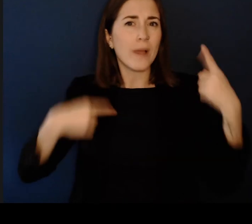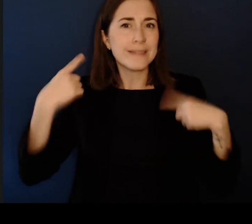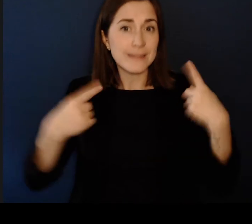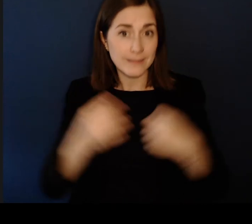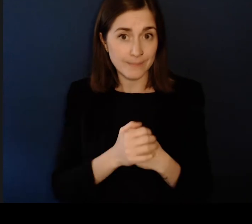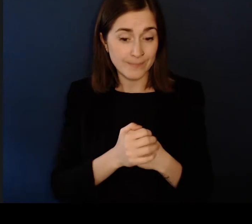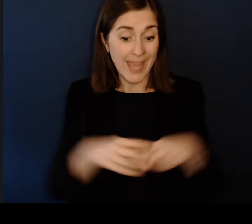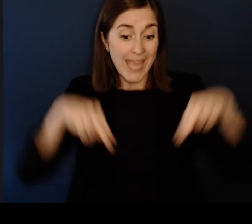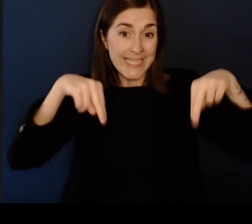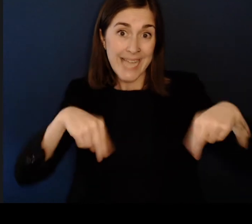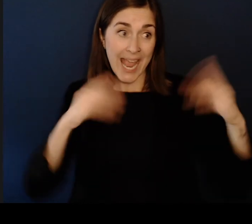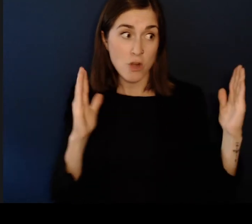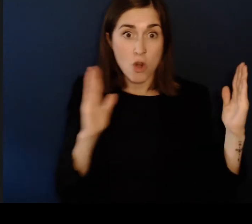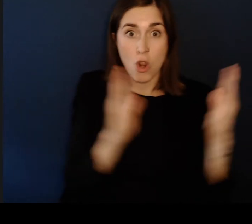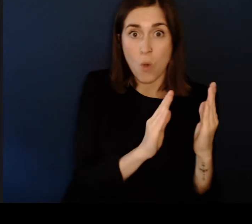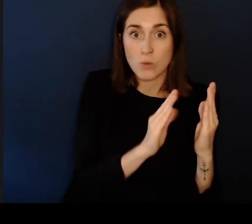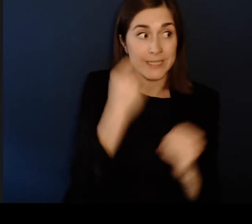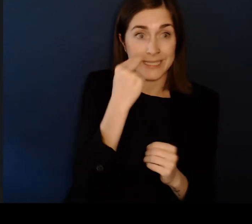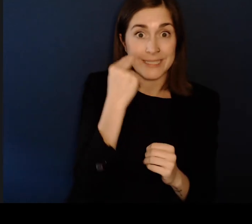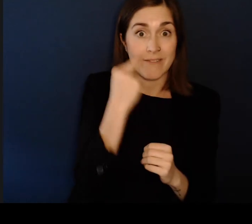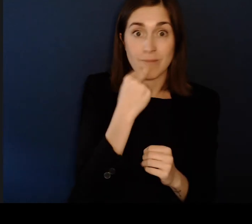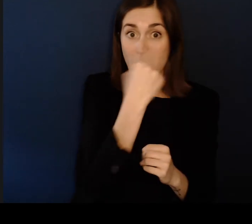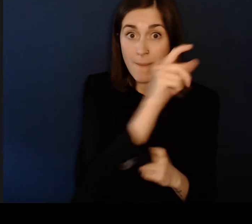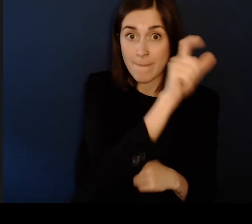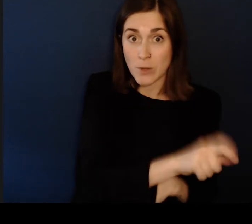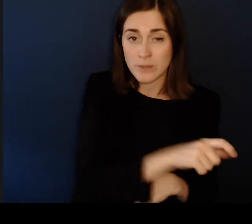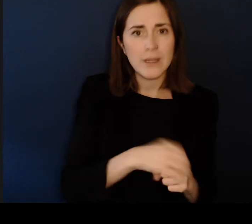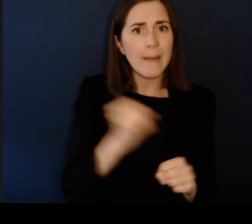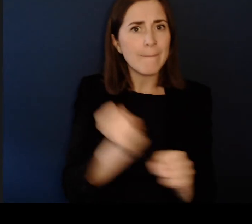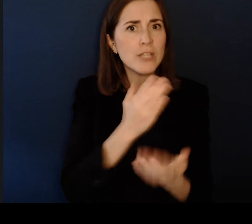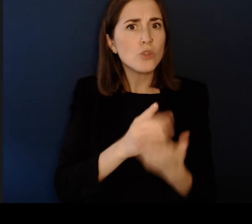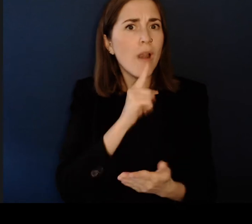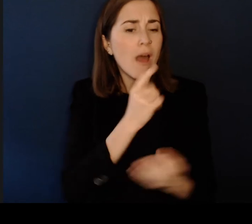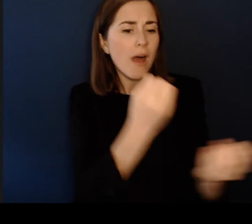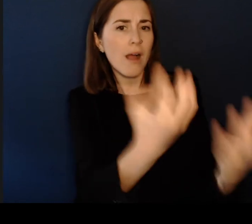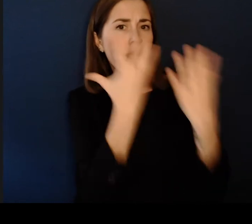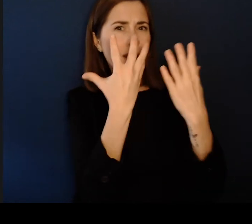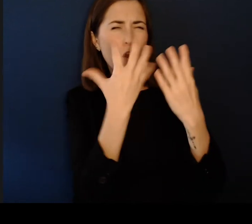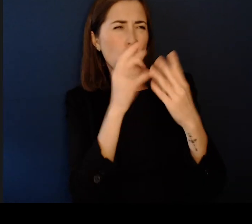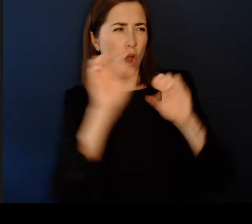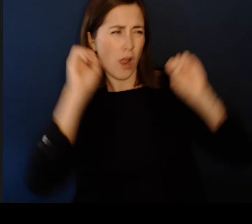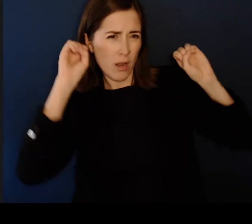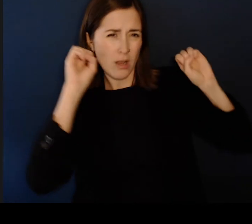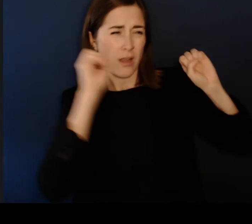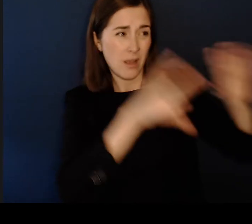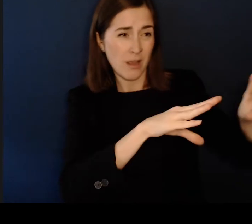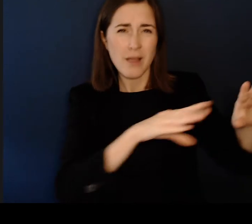Stand close to the person Stand with the light source on your face and not theirs